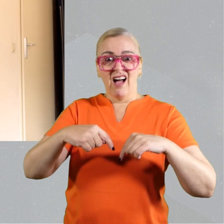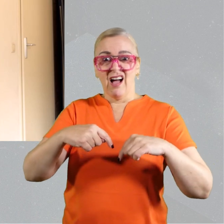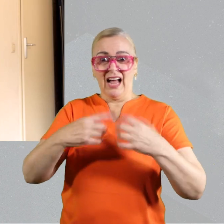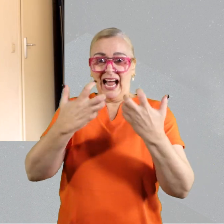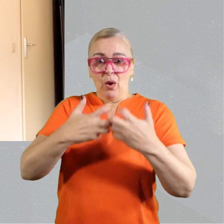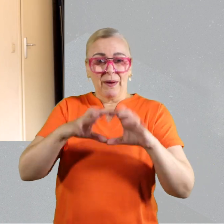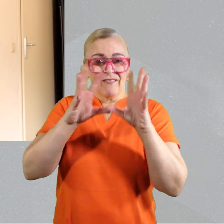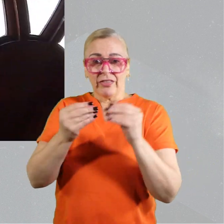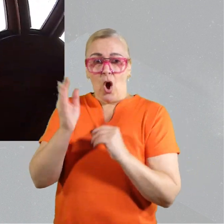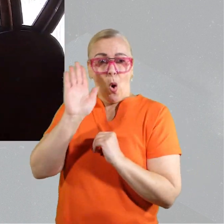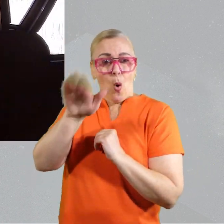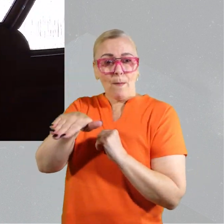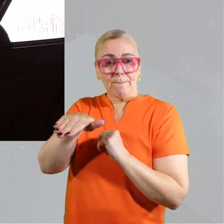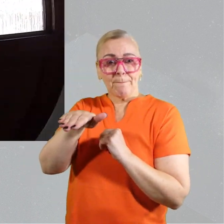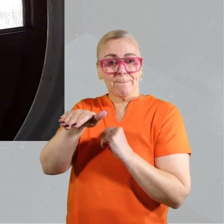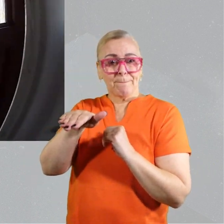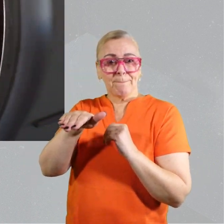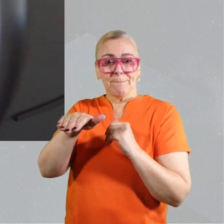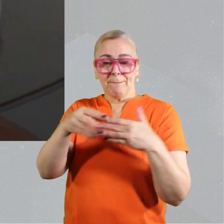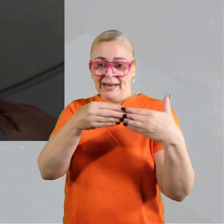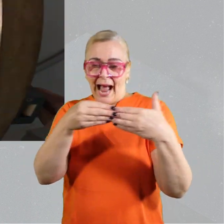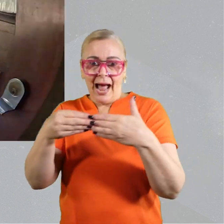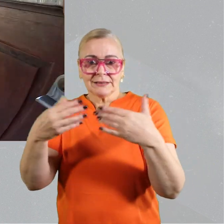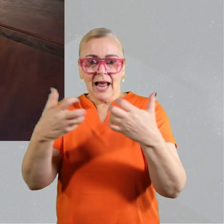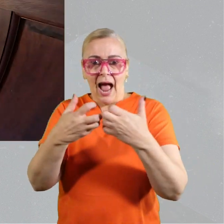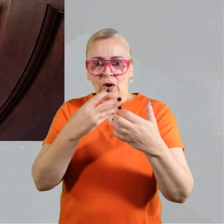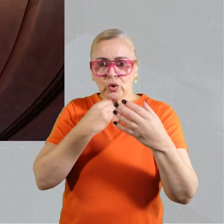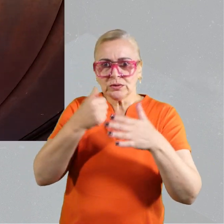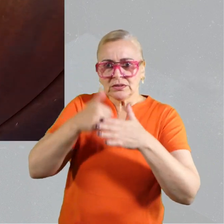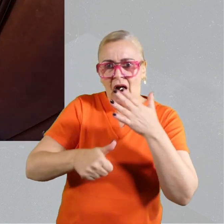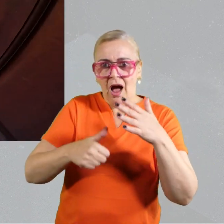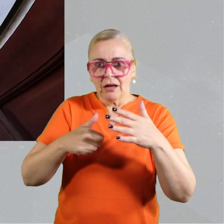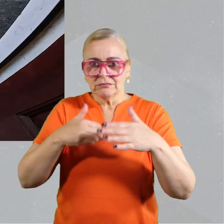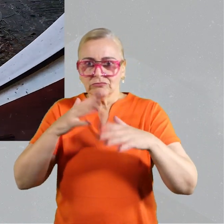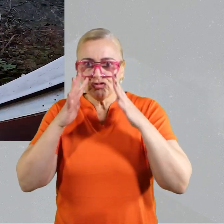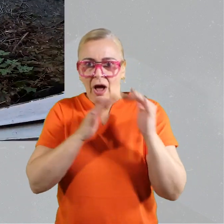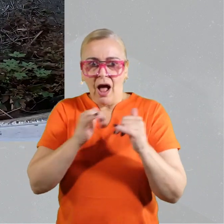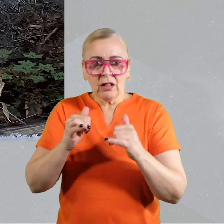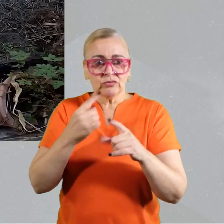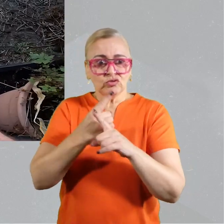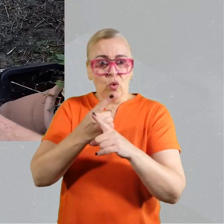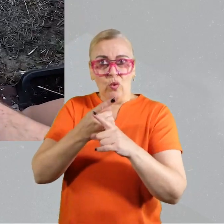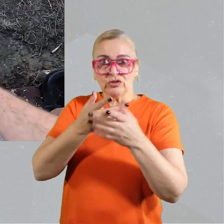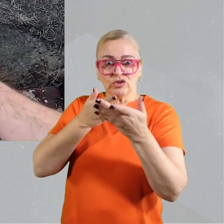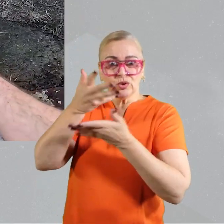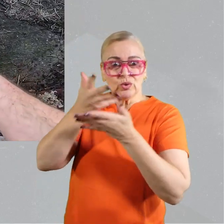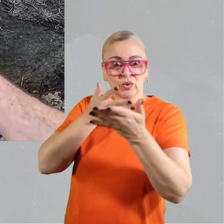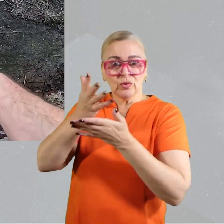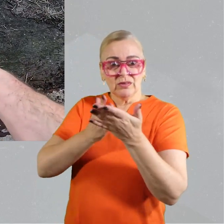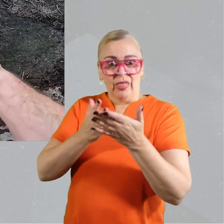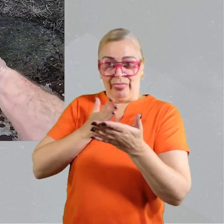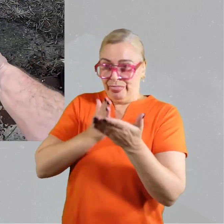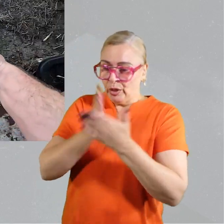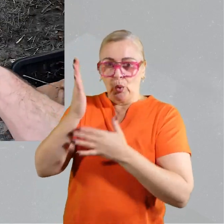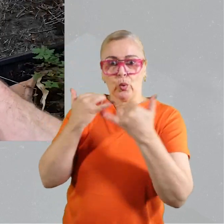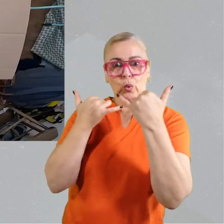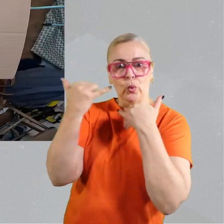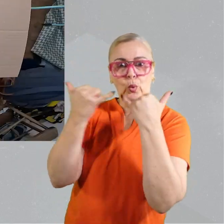site, they get all their equipment at home in a box and they're guided through how they should be started on the trial.